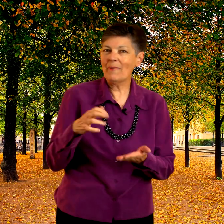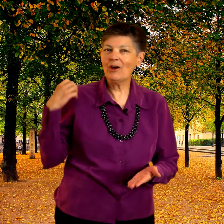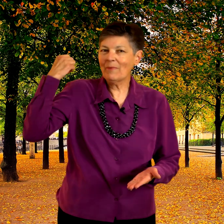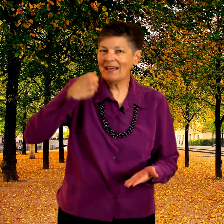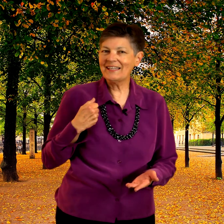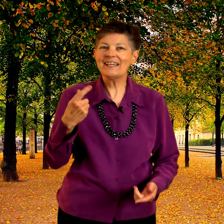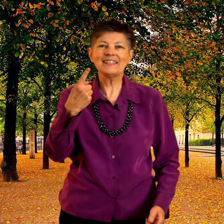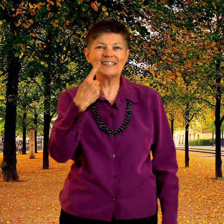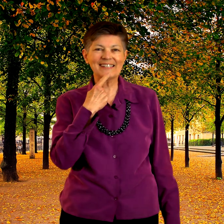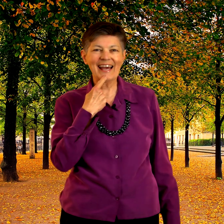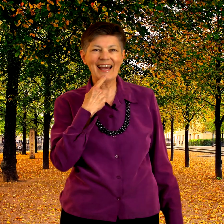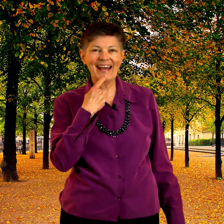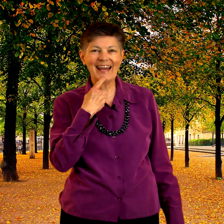mailman did say